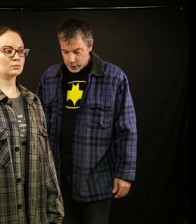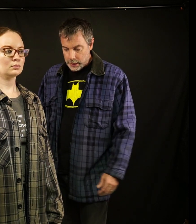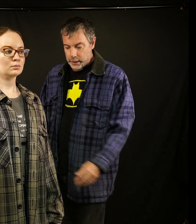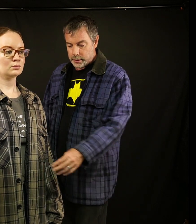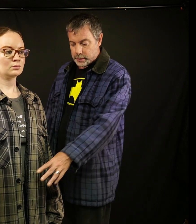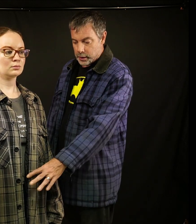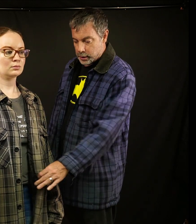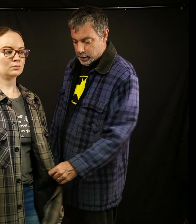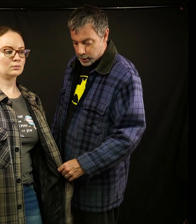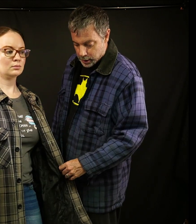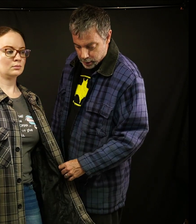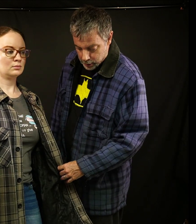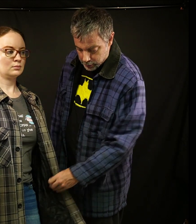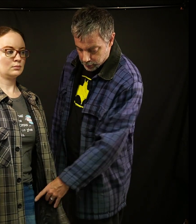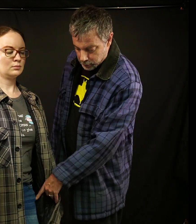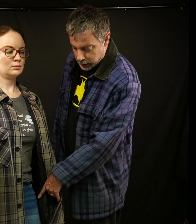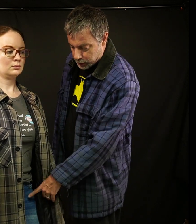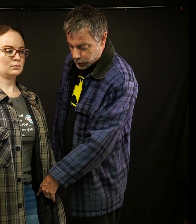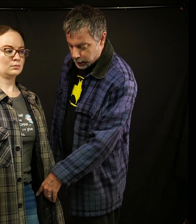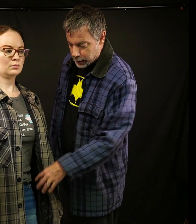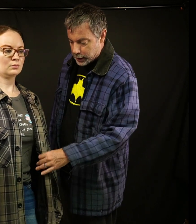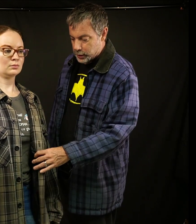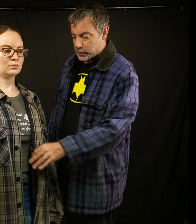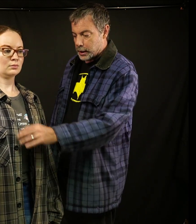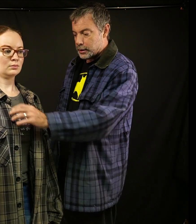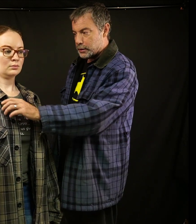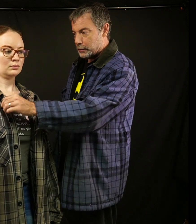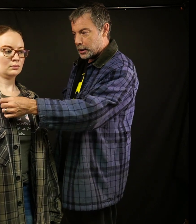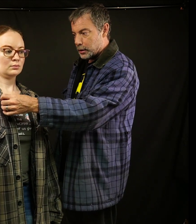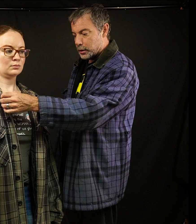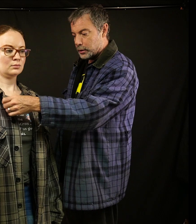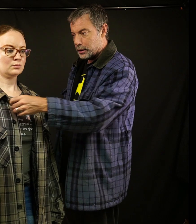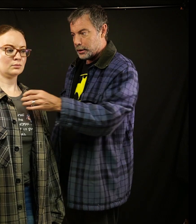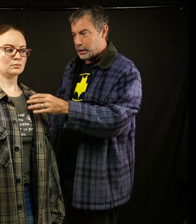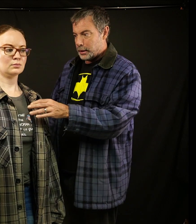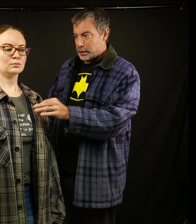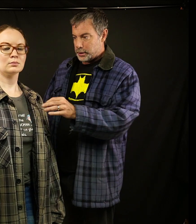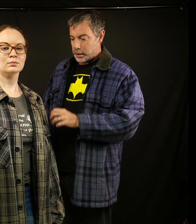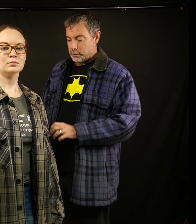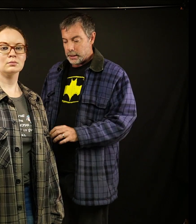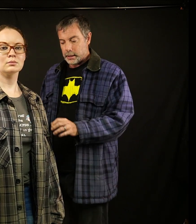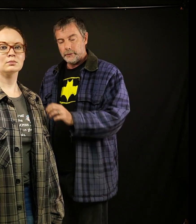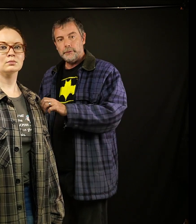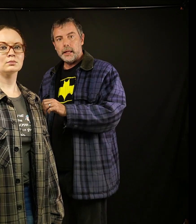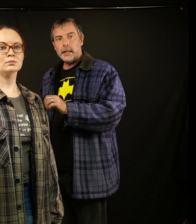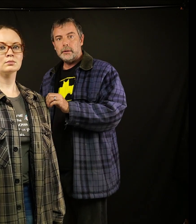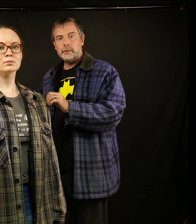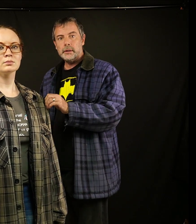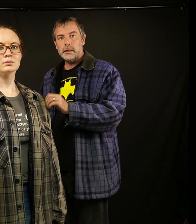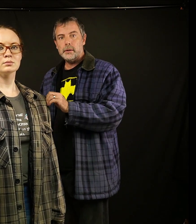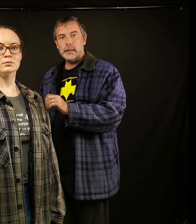jeans so we've got the jeans we've got just a regular old shirt we got the flannel going